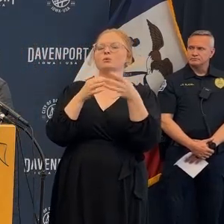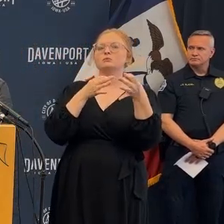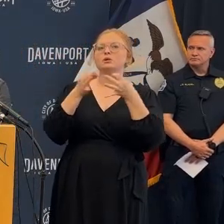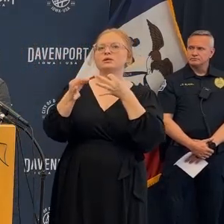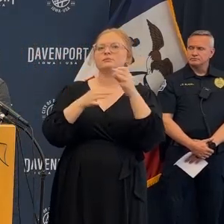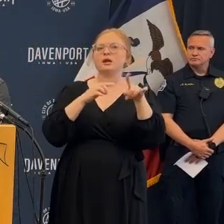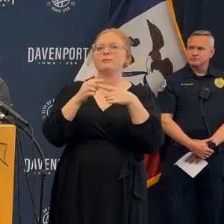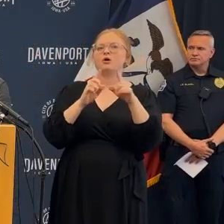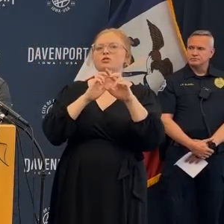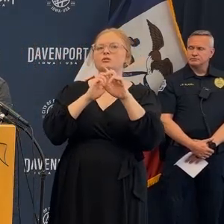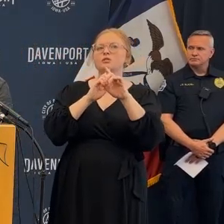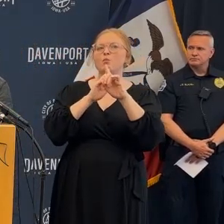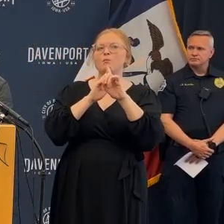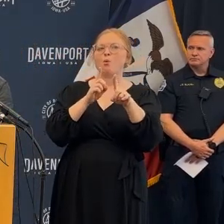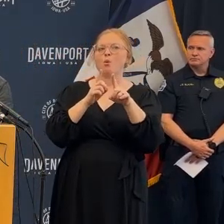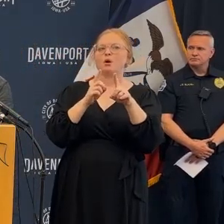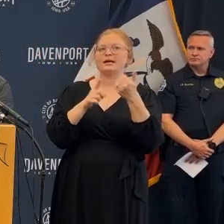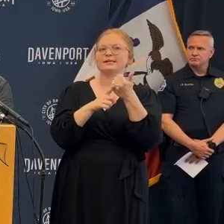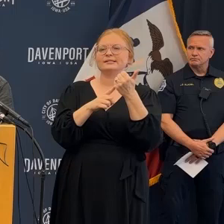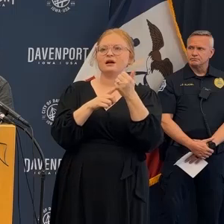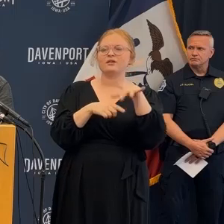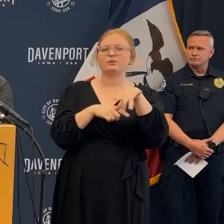work could be done with people inside the building